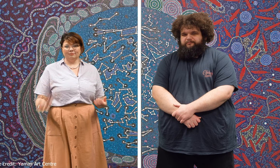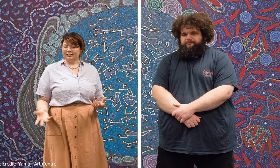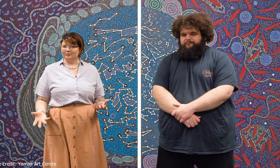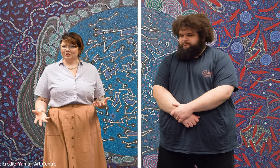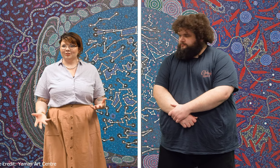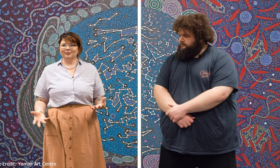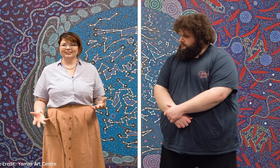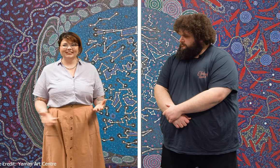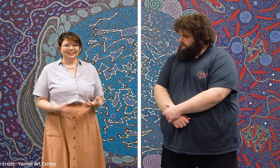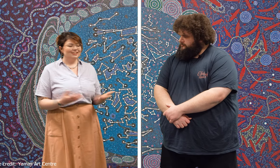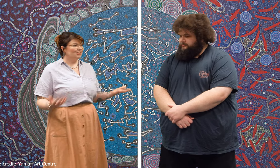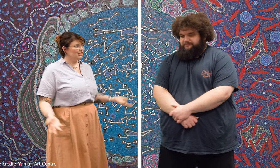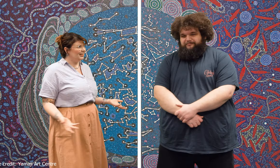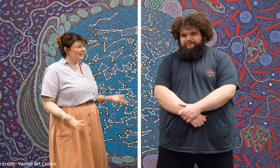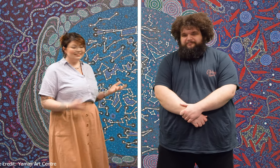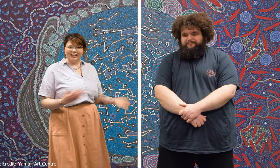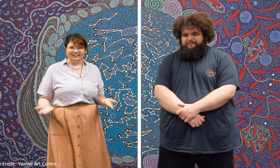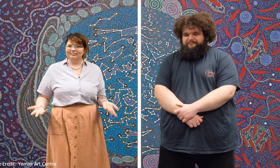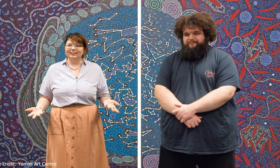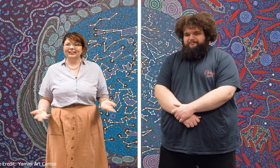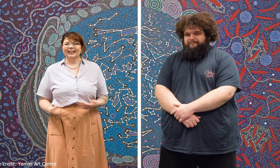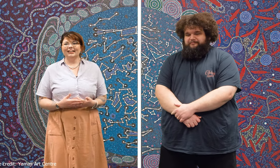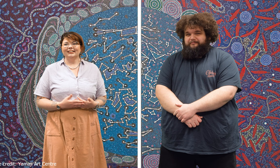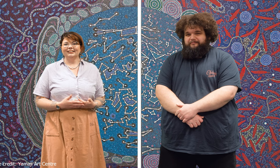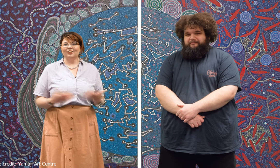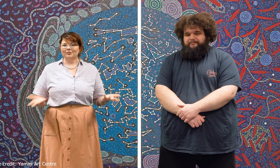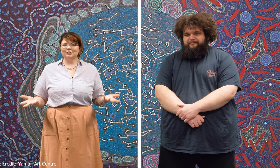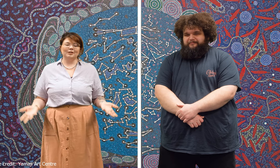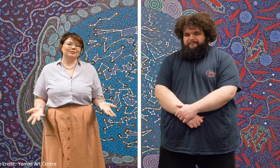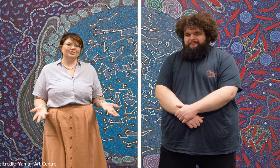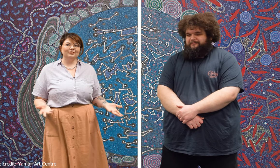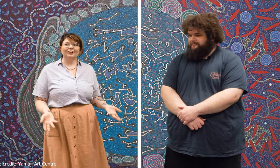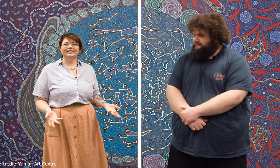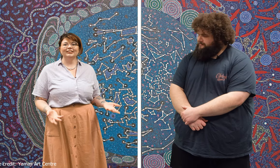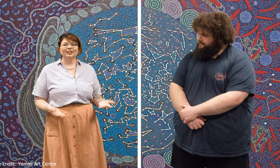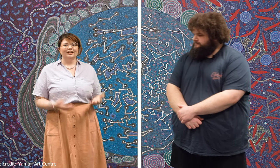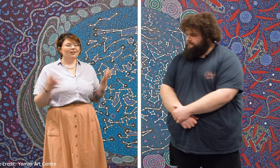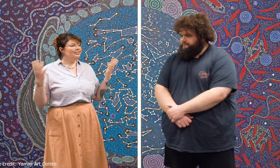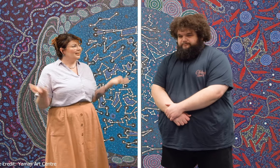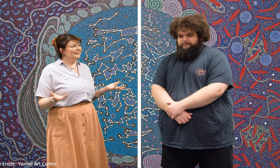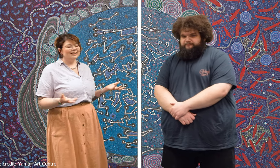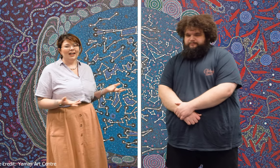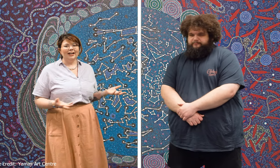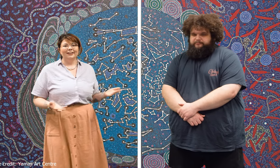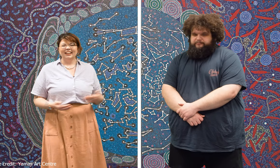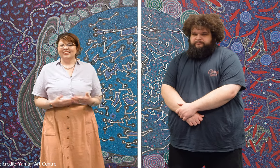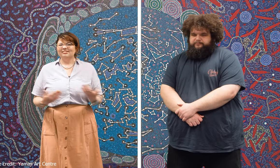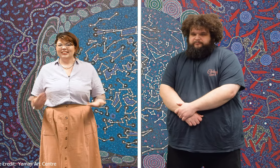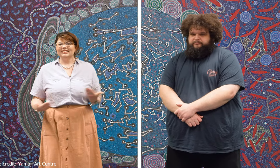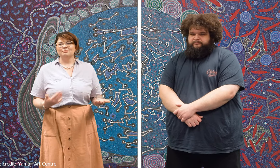radio astronomers to share scientific and cultural Aboriginal knowledge of the night sky and really to